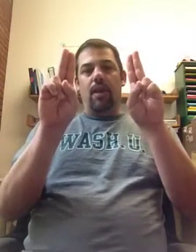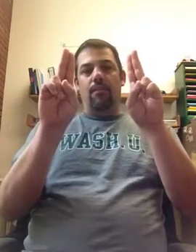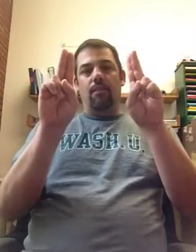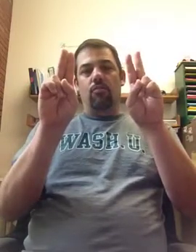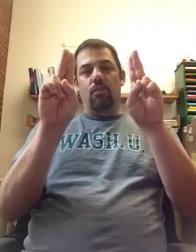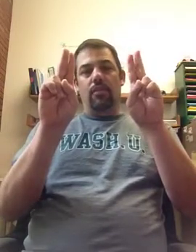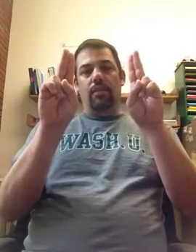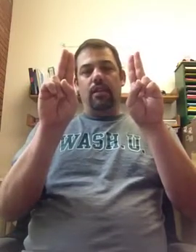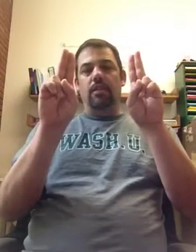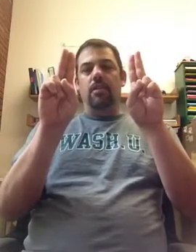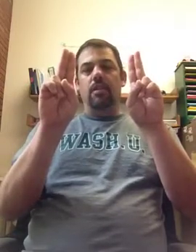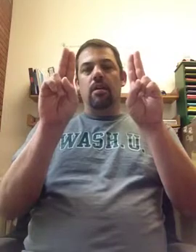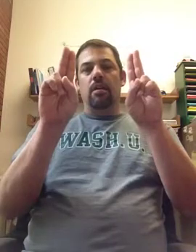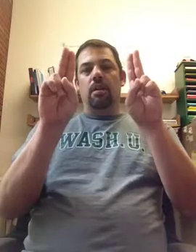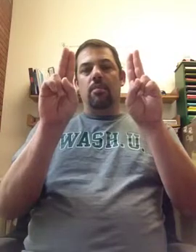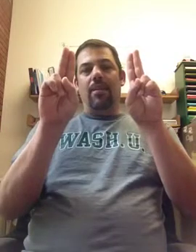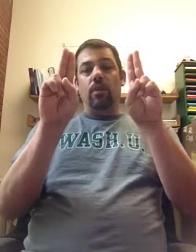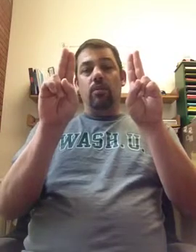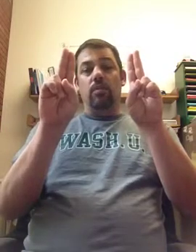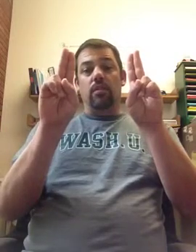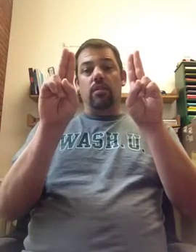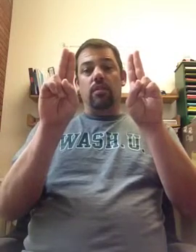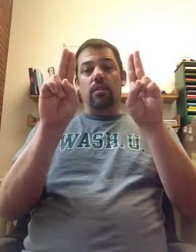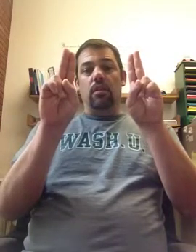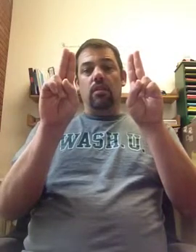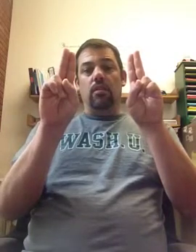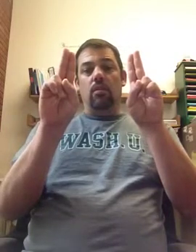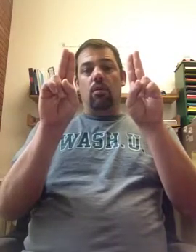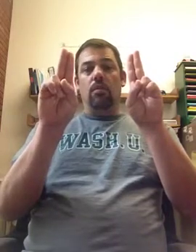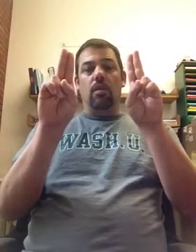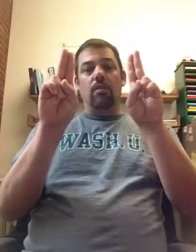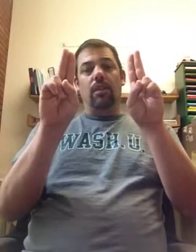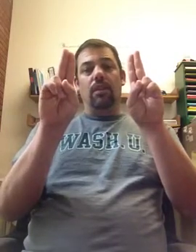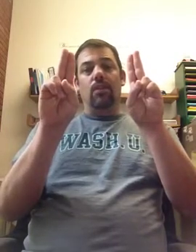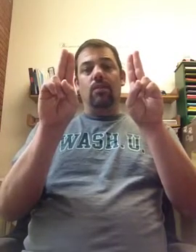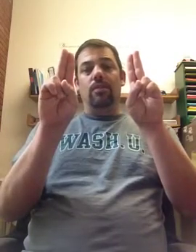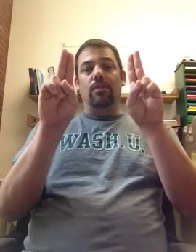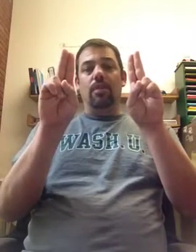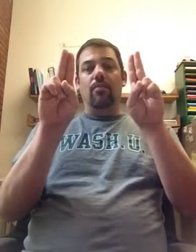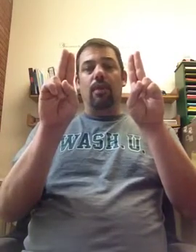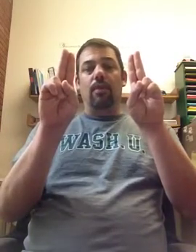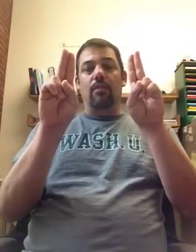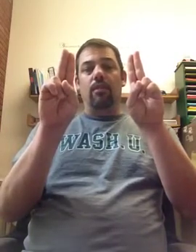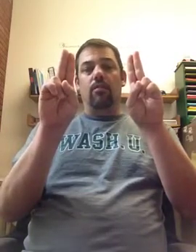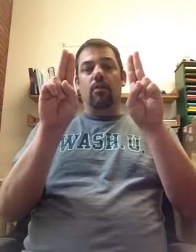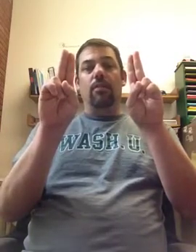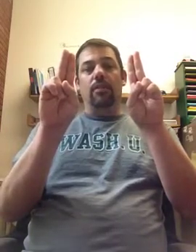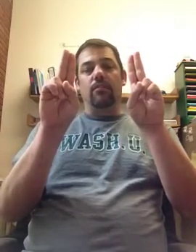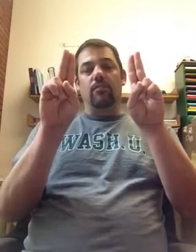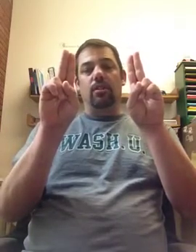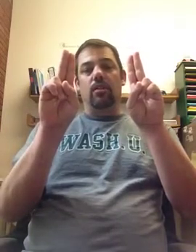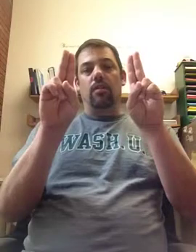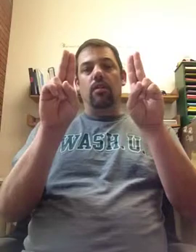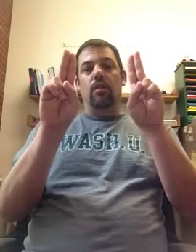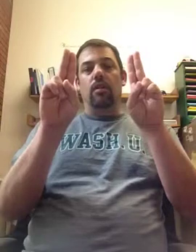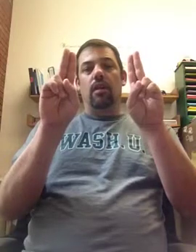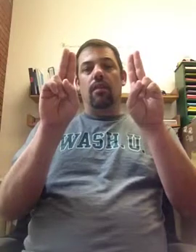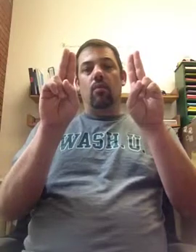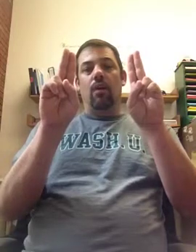have our chromatids, in mitosis, the only thing we need to do is separate the chromatids from each other. And then we'll